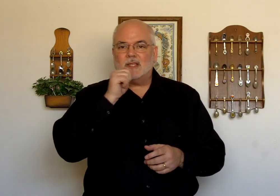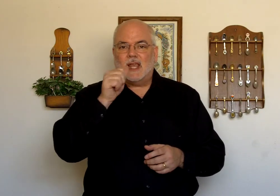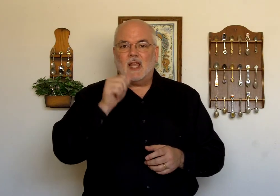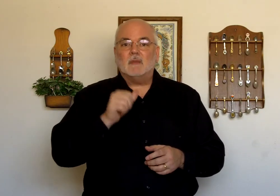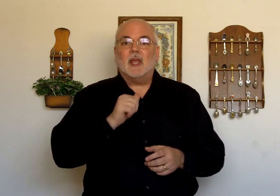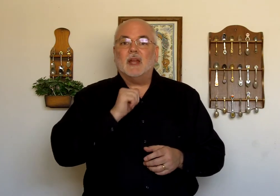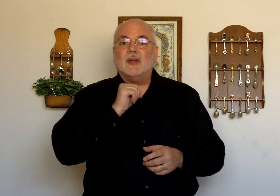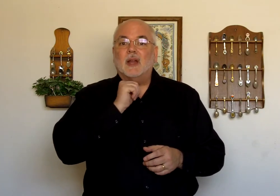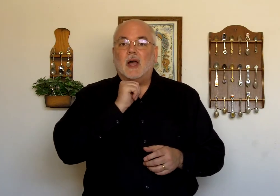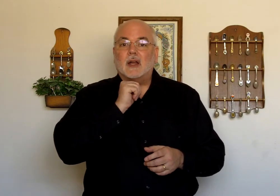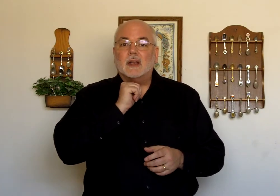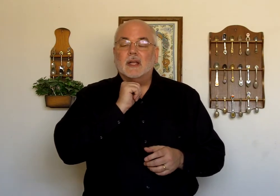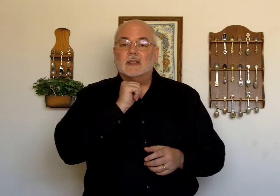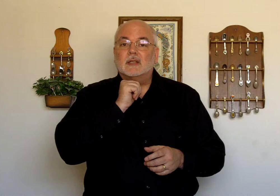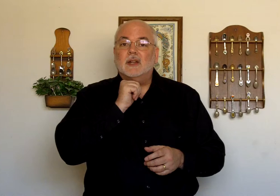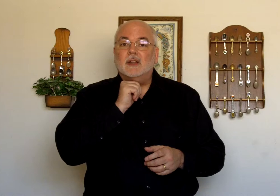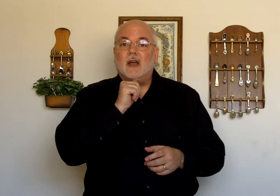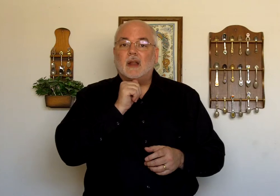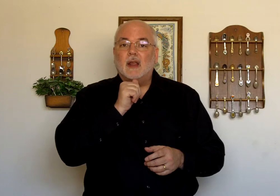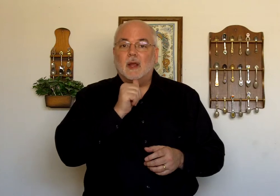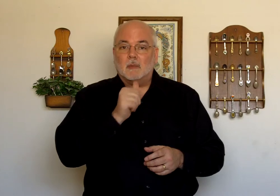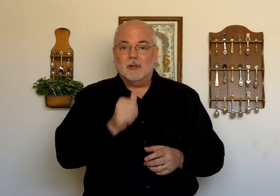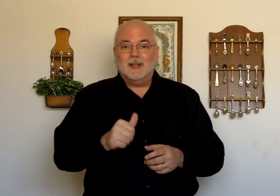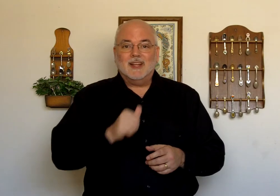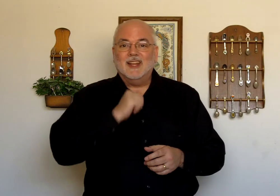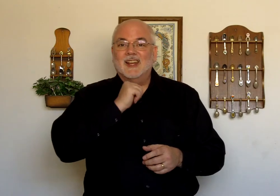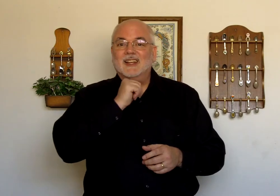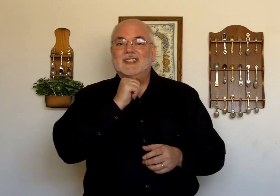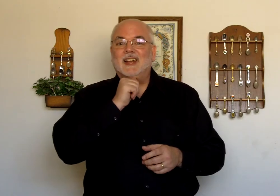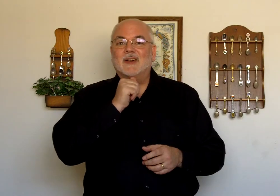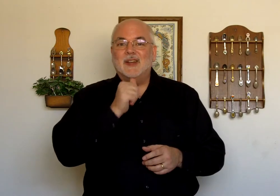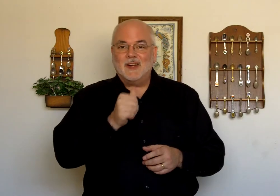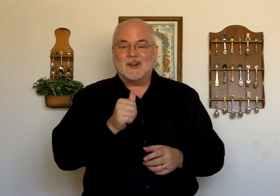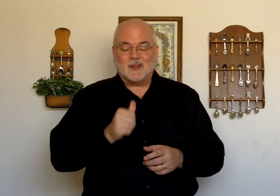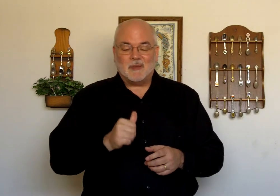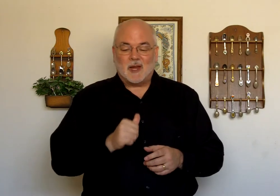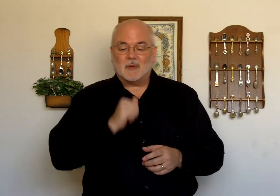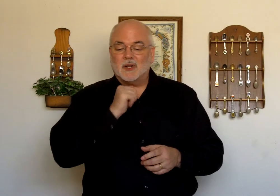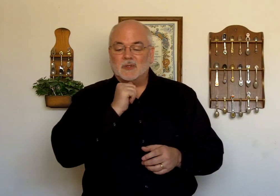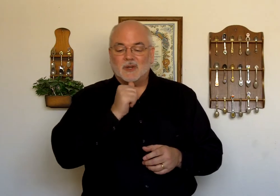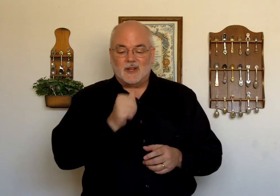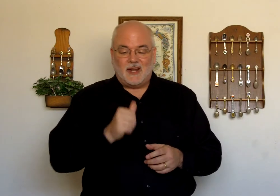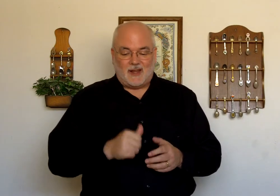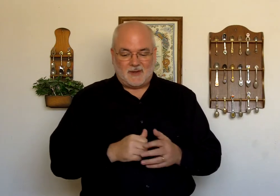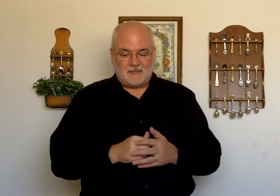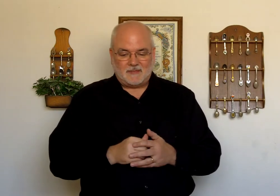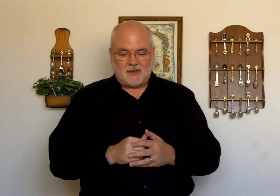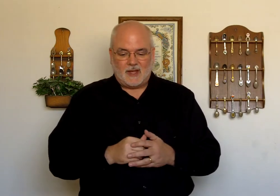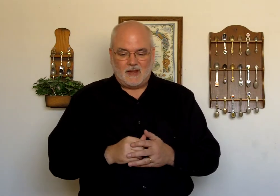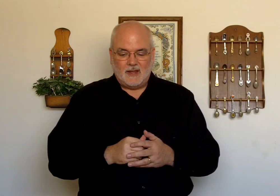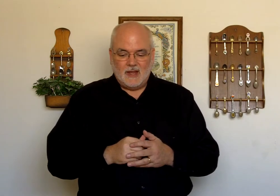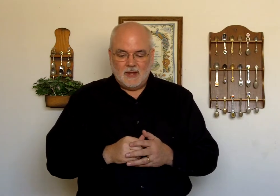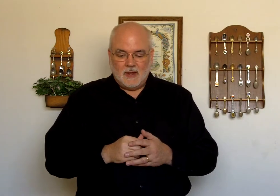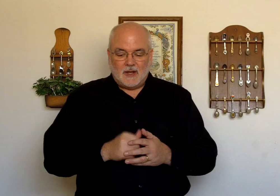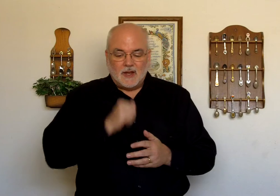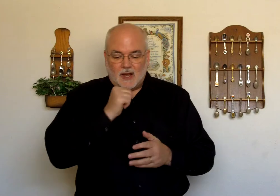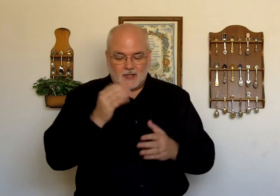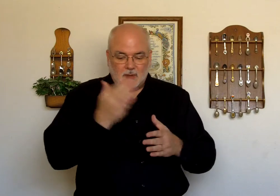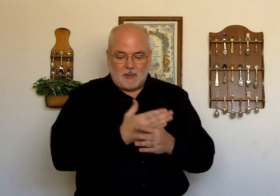This is am. And not is not am. It is down here at the bottom. Closer to the neck. Okay. Not to